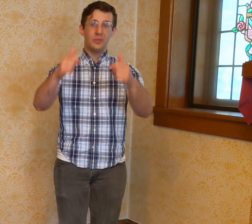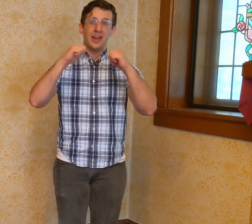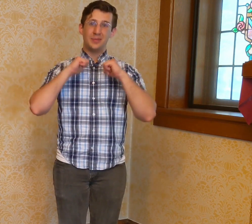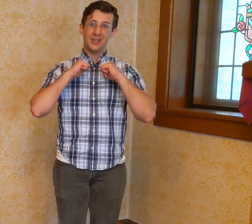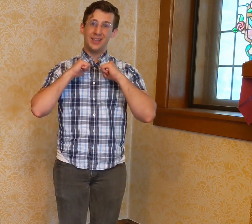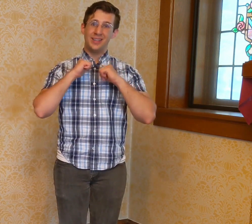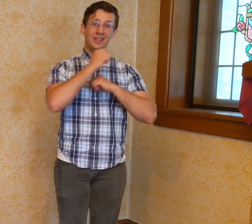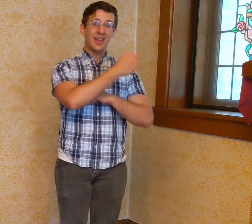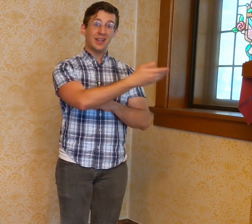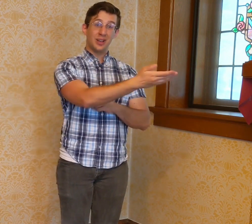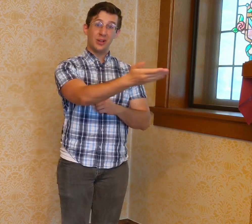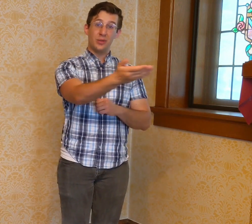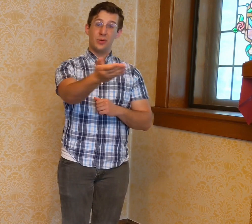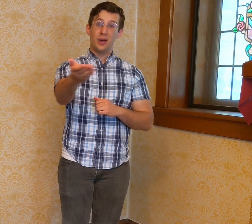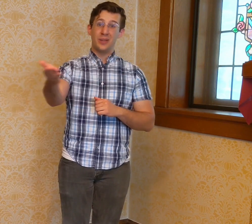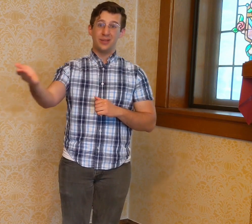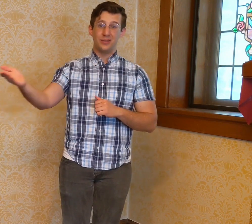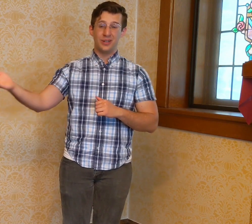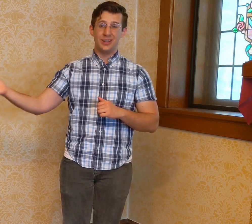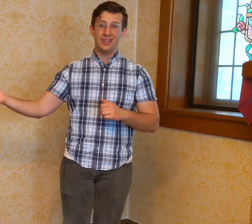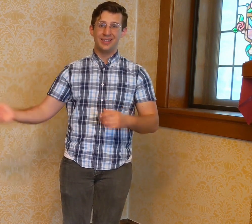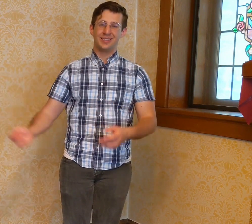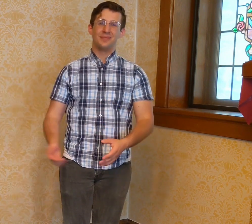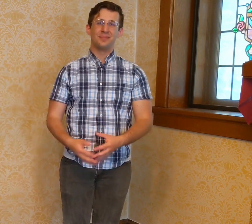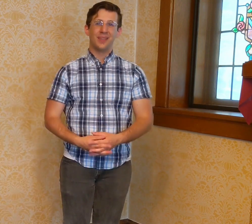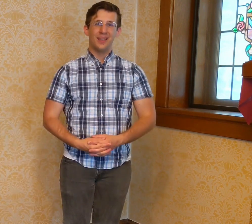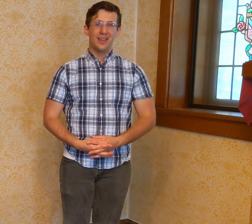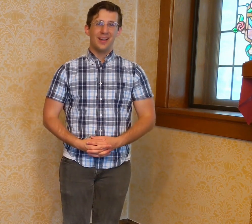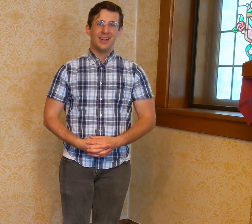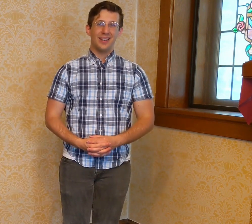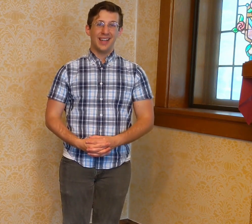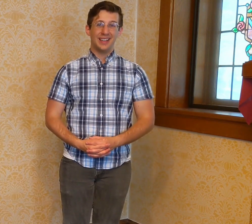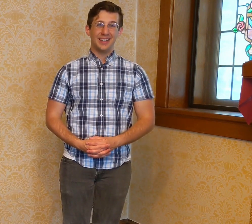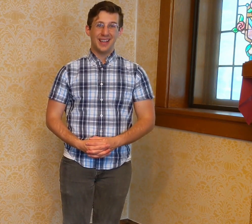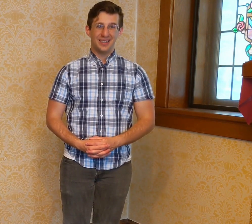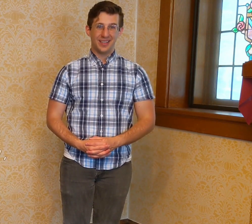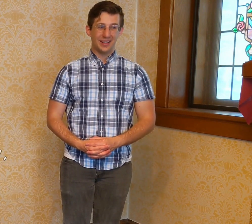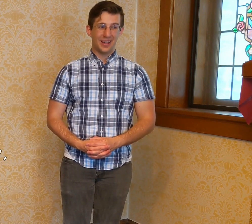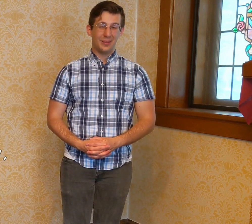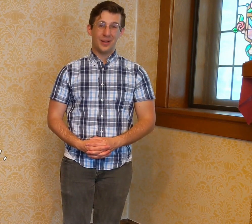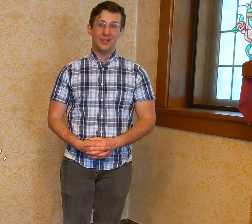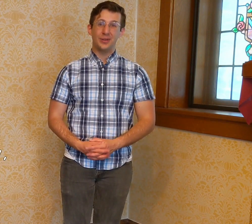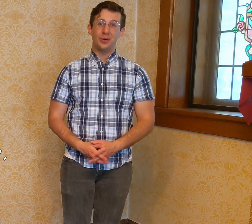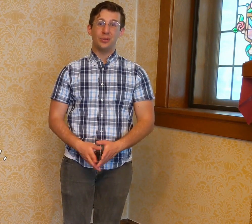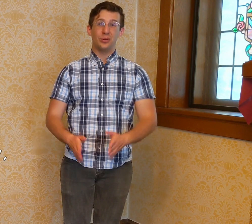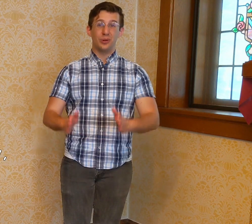and me and all who are made free. All right. And the next line. Help us, O Lord,